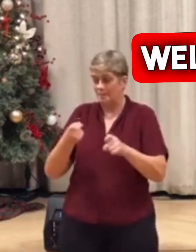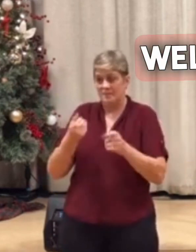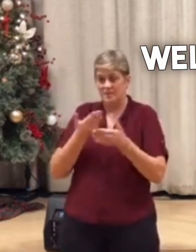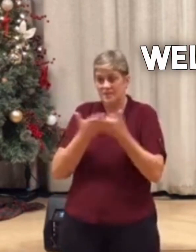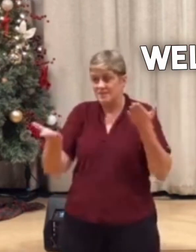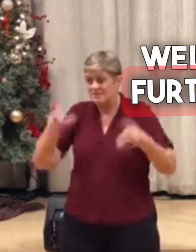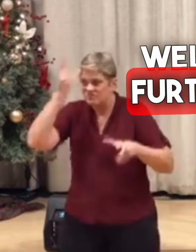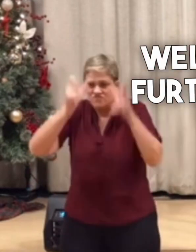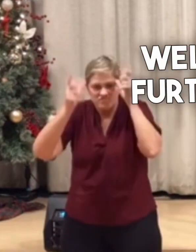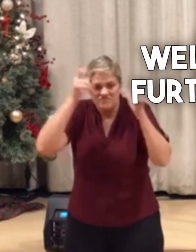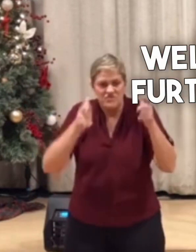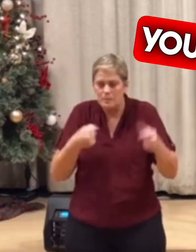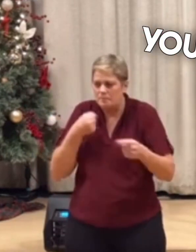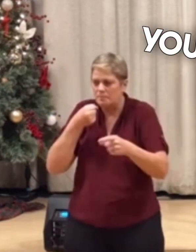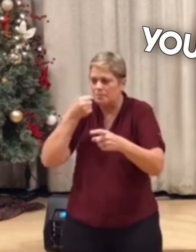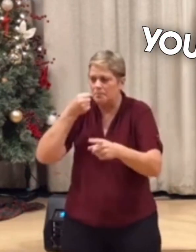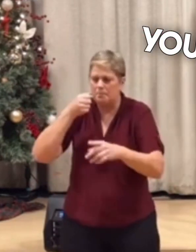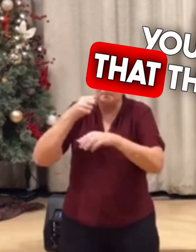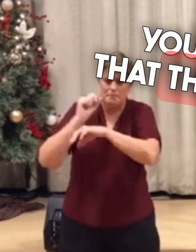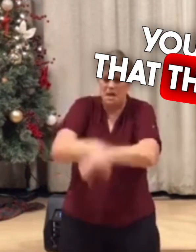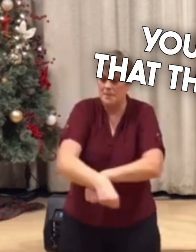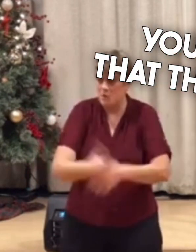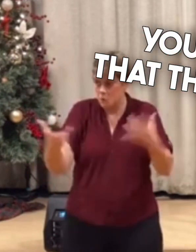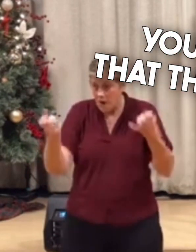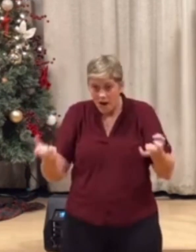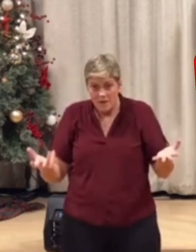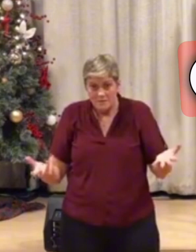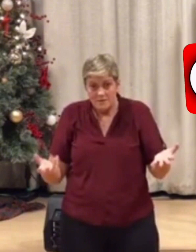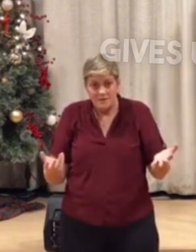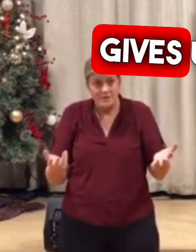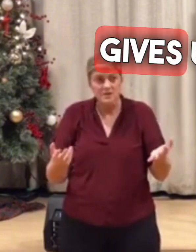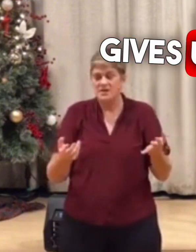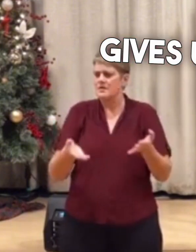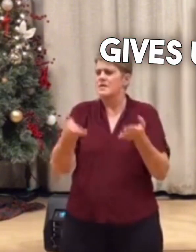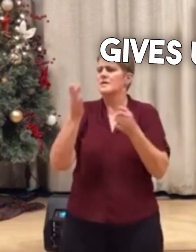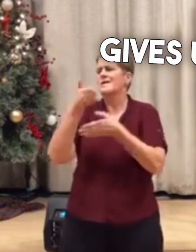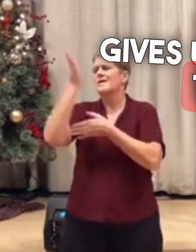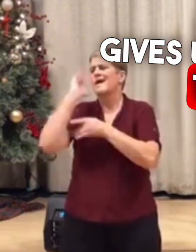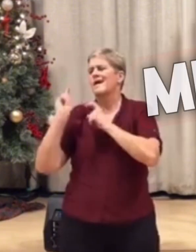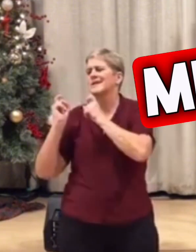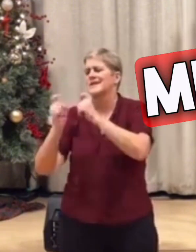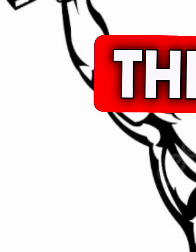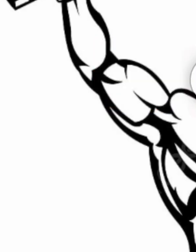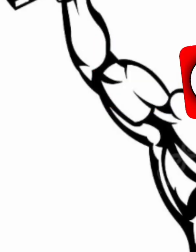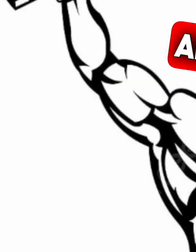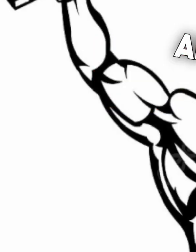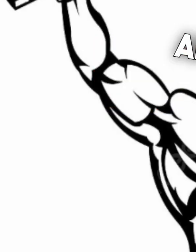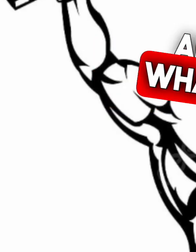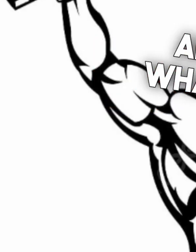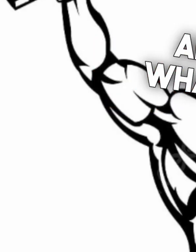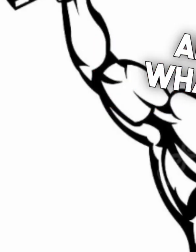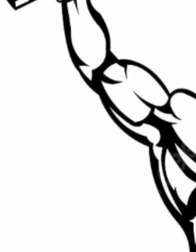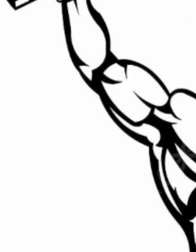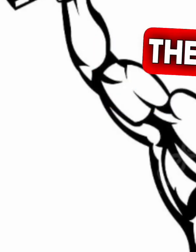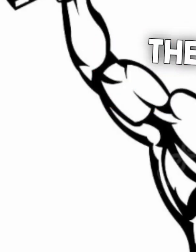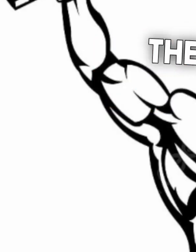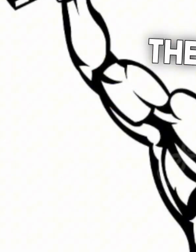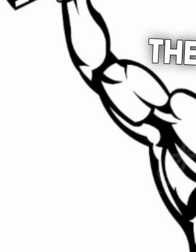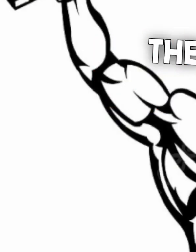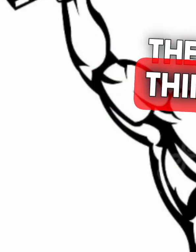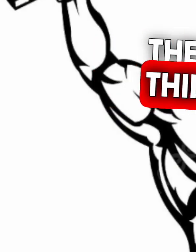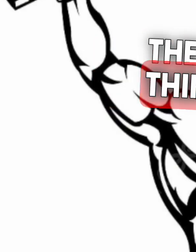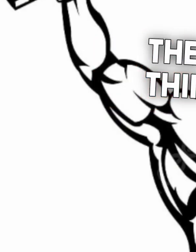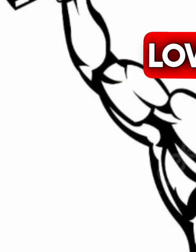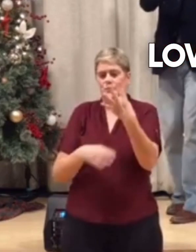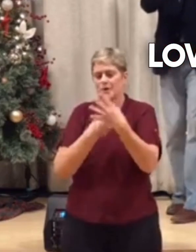would. Well, look no further. tells you right here that these weapons which God gives us spiritually, they're mighty through God and this is what they do. They do